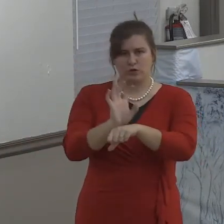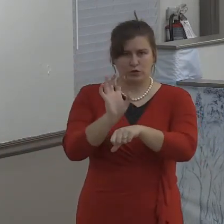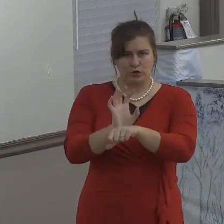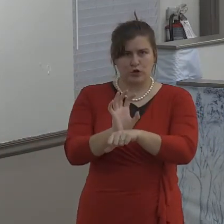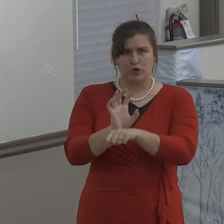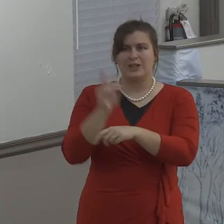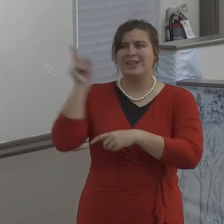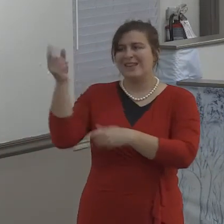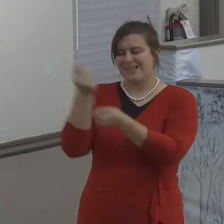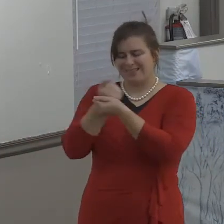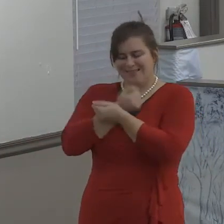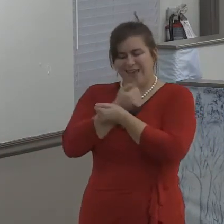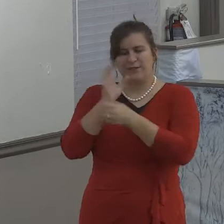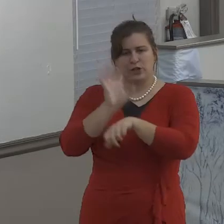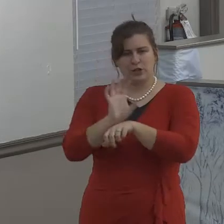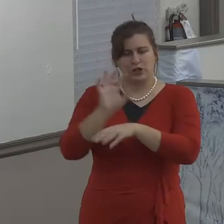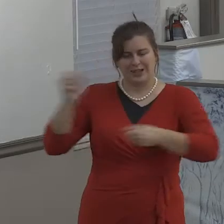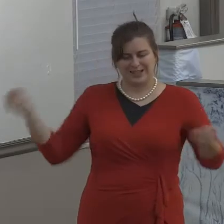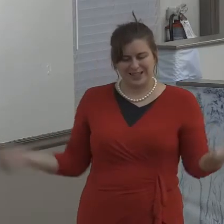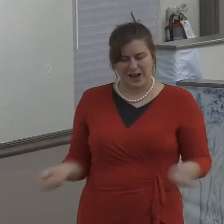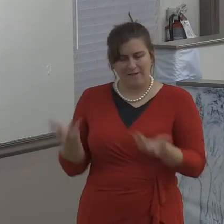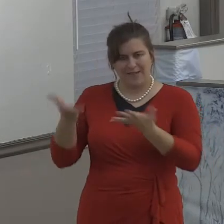sacrifice of the wife to the husband.